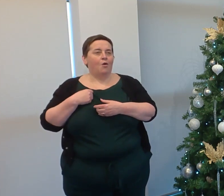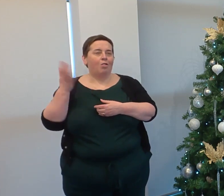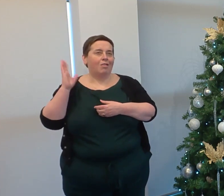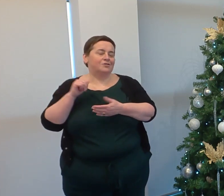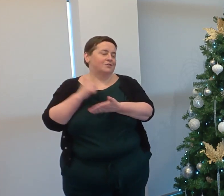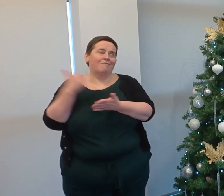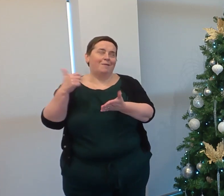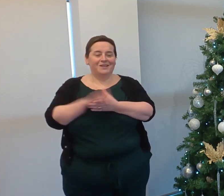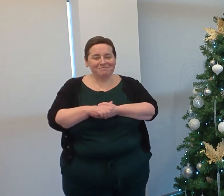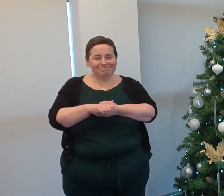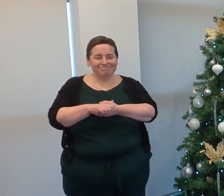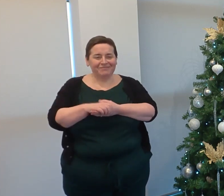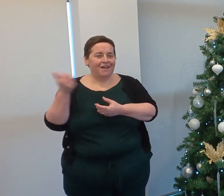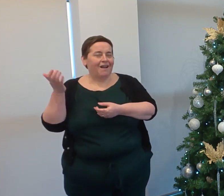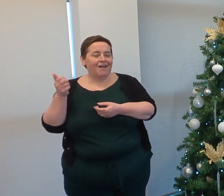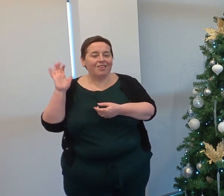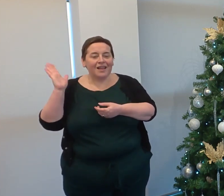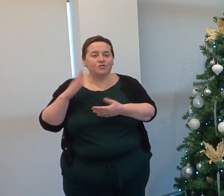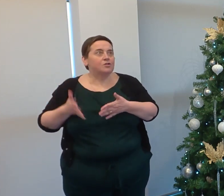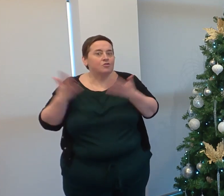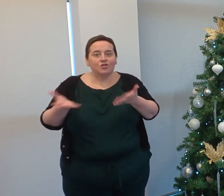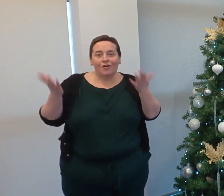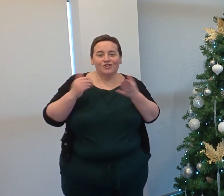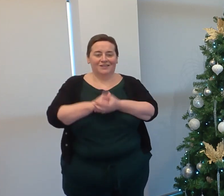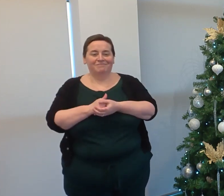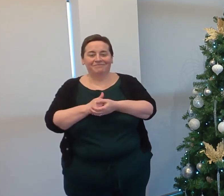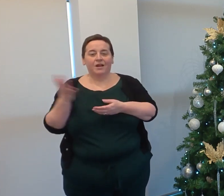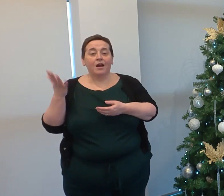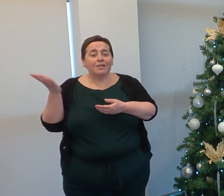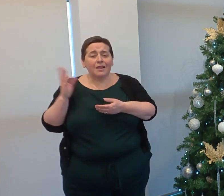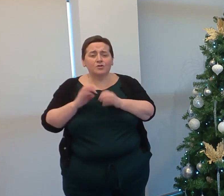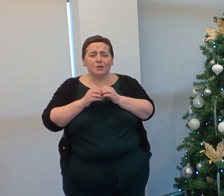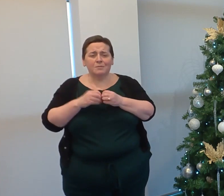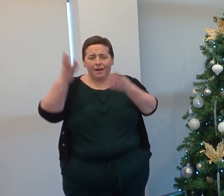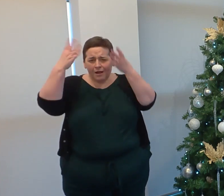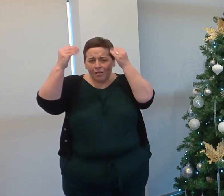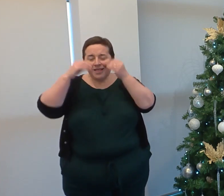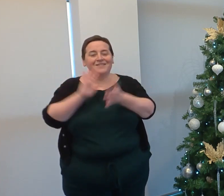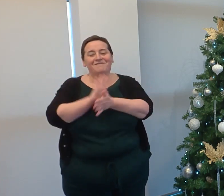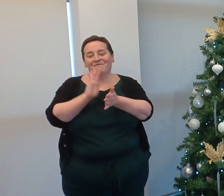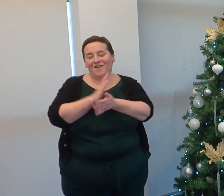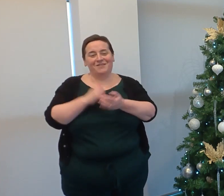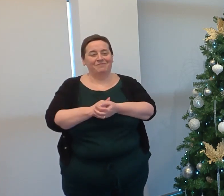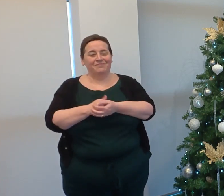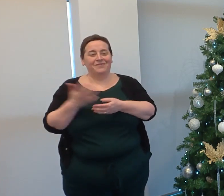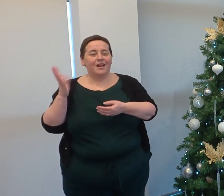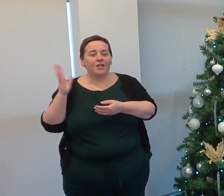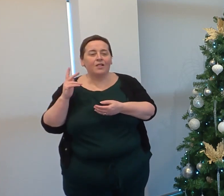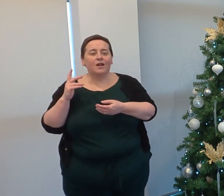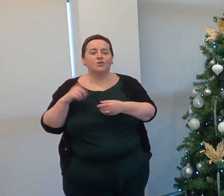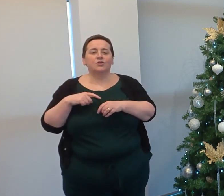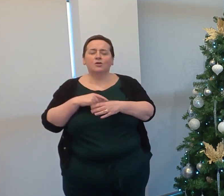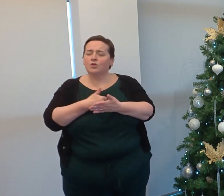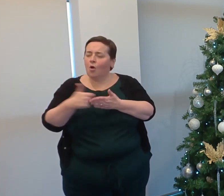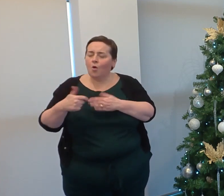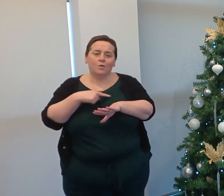lecturers are fabulous. Lecturers are encouraging. Our lecturers make learning fun. Our lecturers always make time